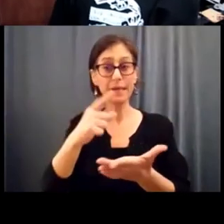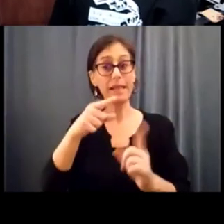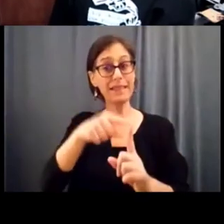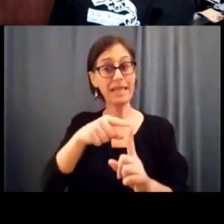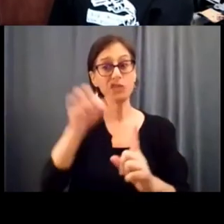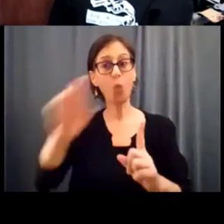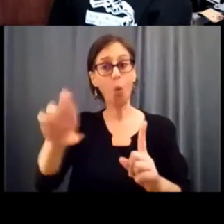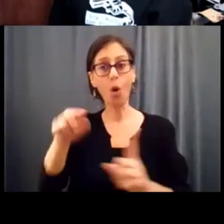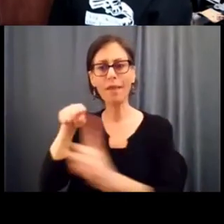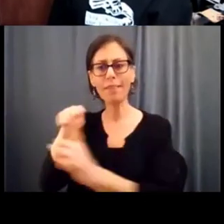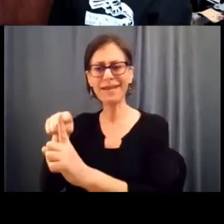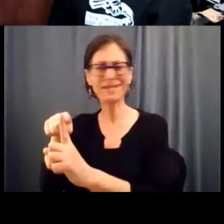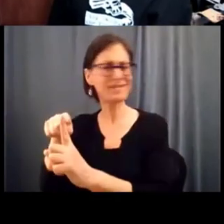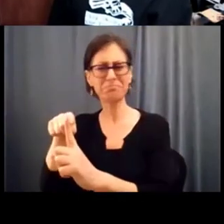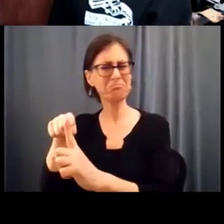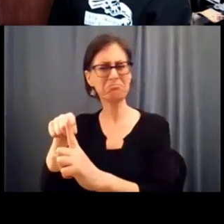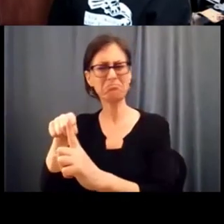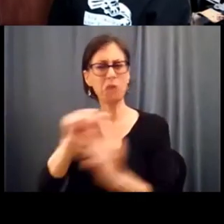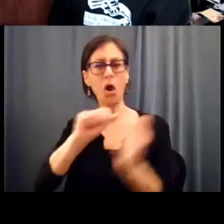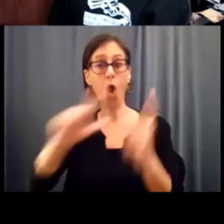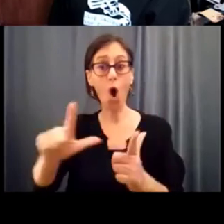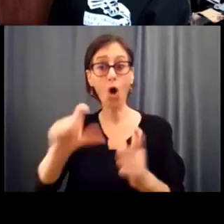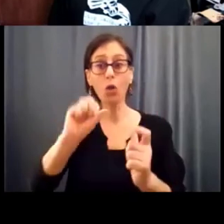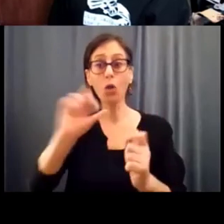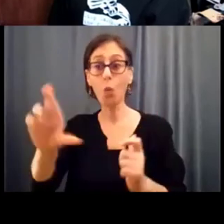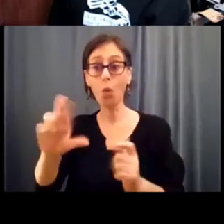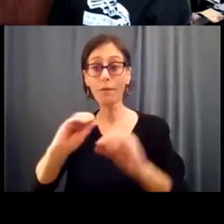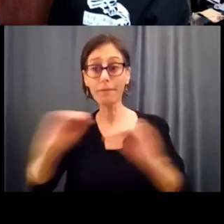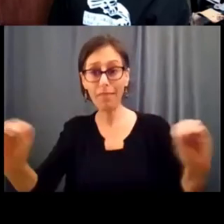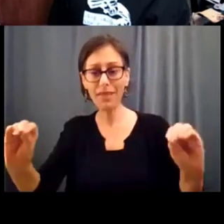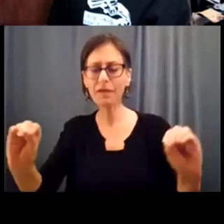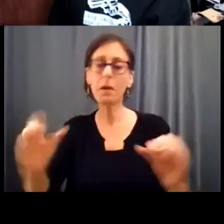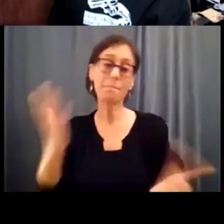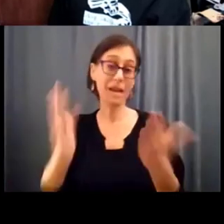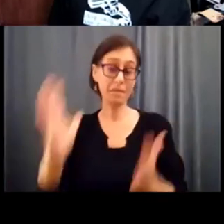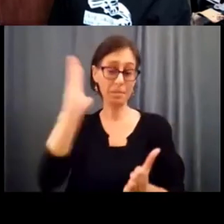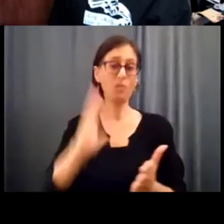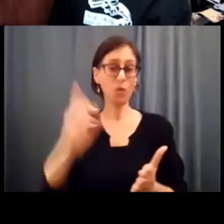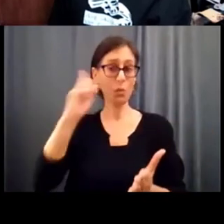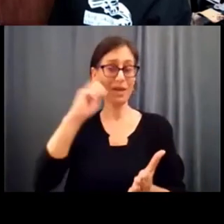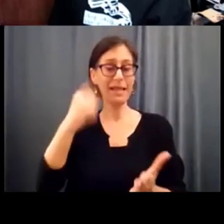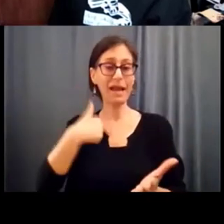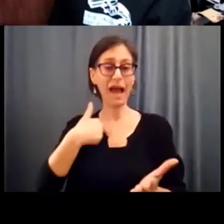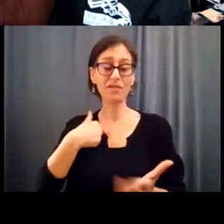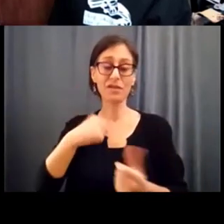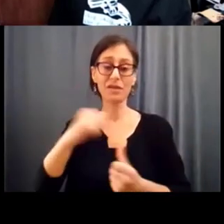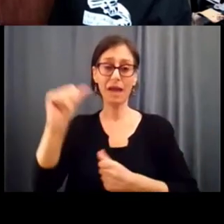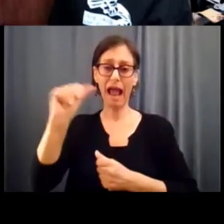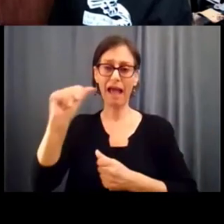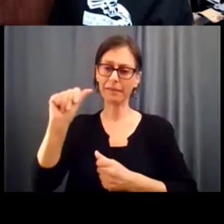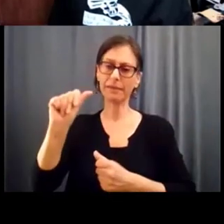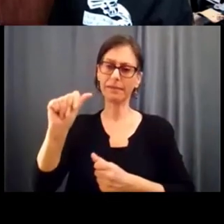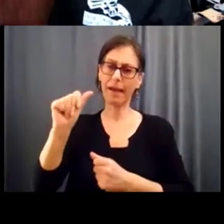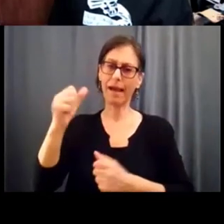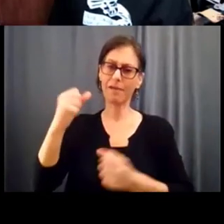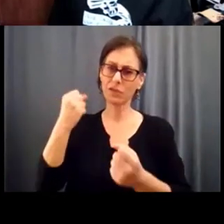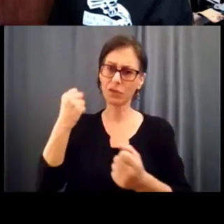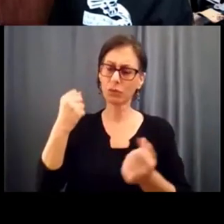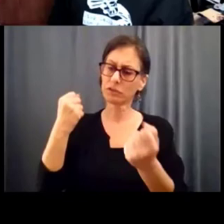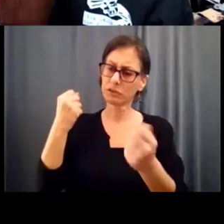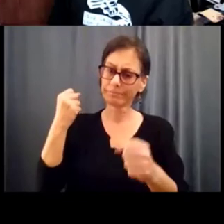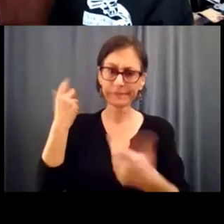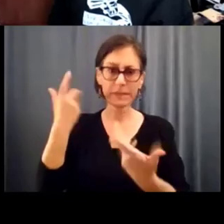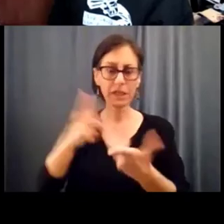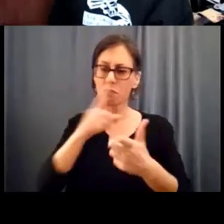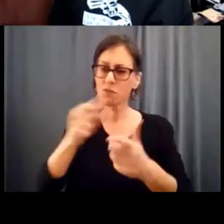I don't, I don't think it's that. I think we've thought it was that I have to pound on these athletes to get them to be great. And,